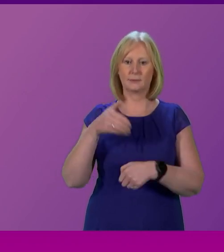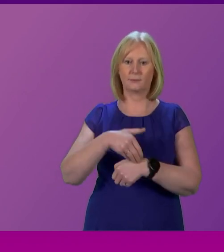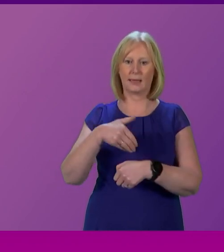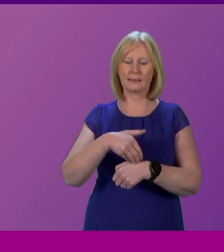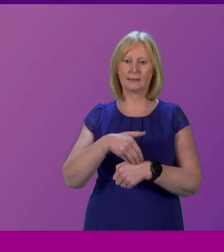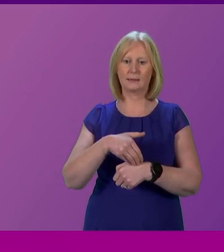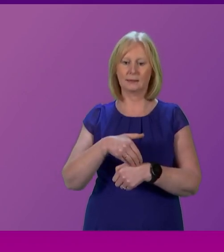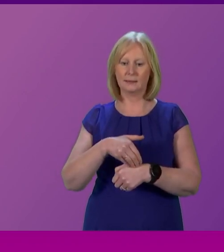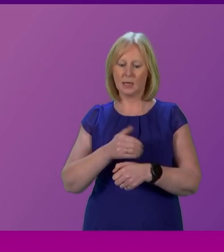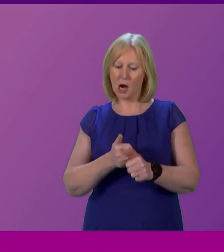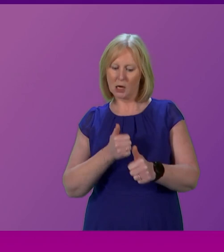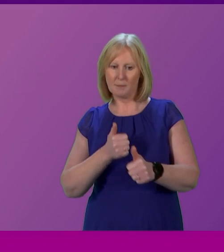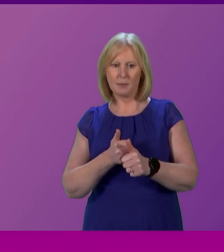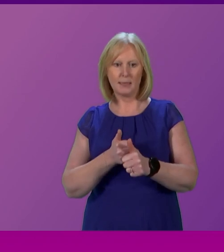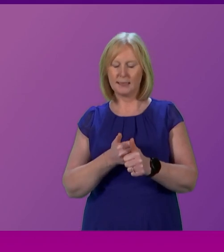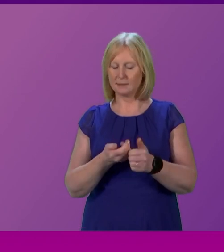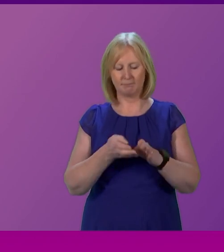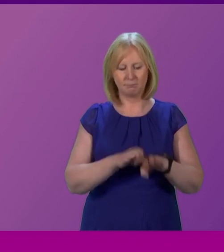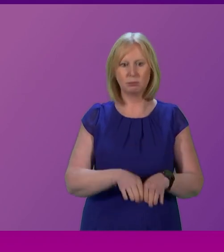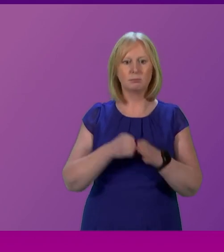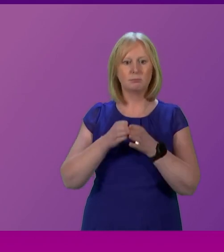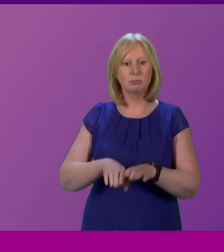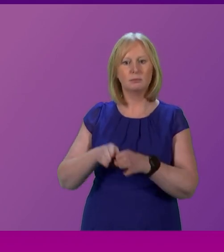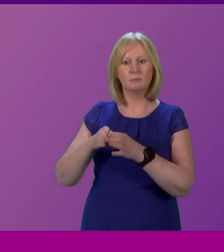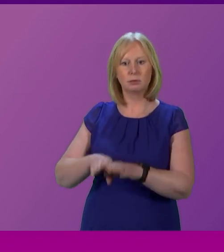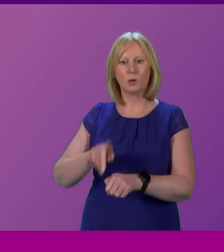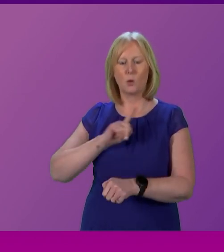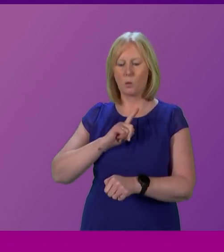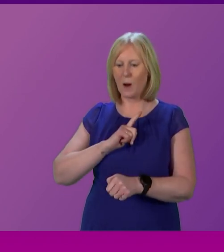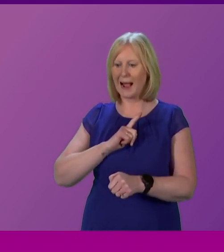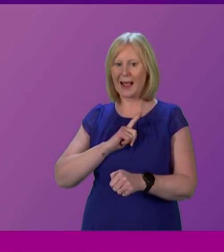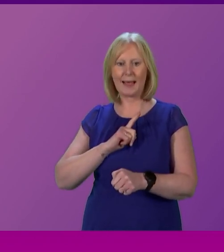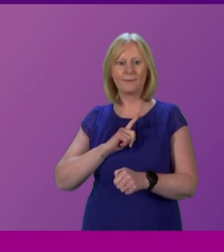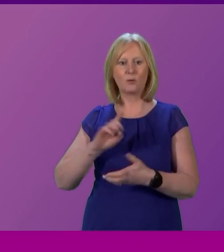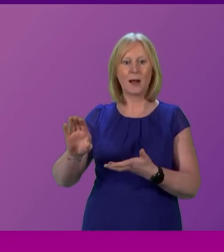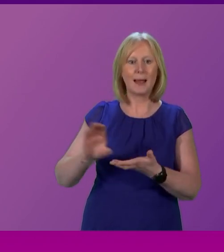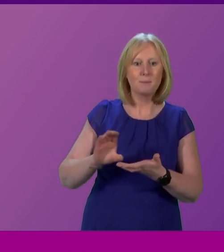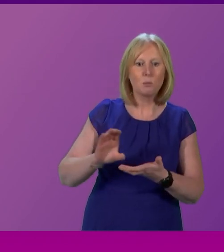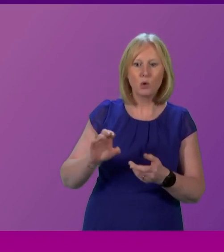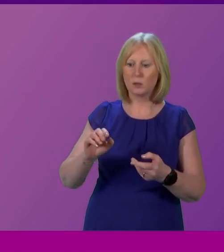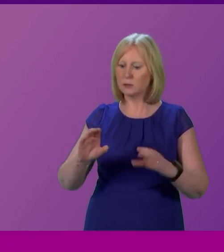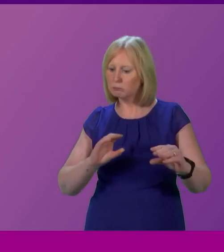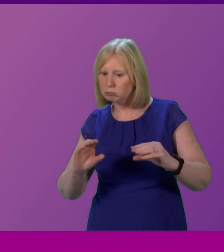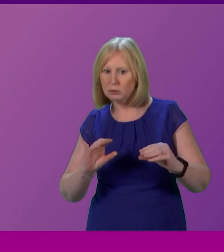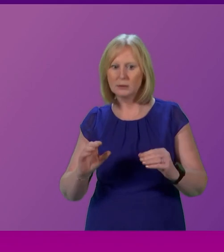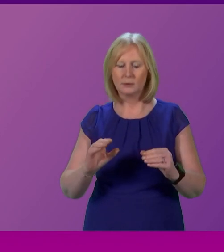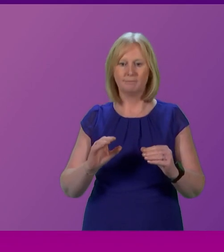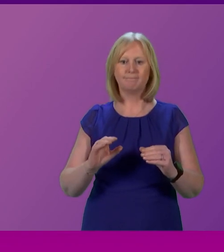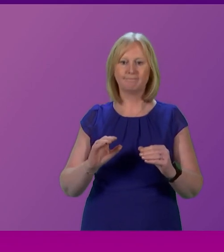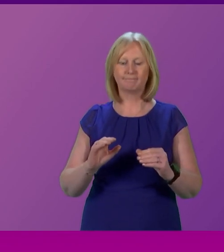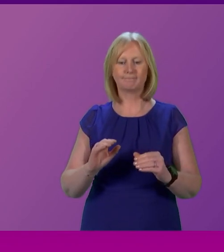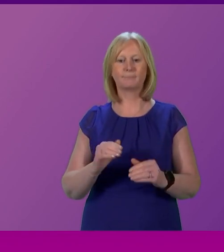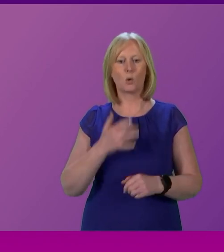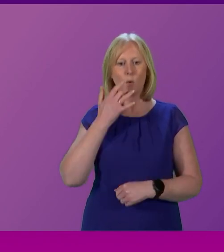businesses going under because of the price of importing. The restaurants and hotels closing rooms and services because they